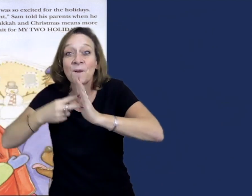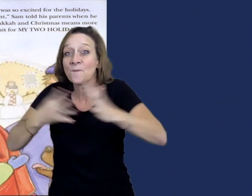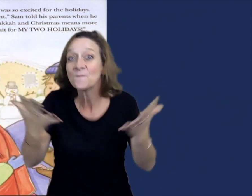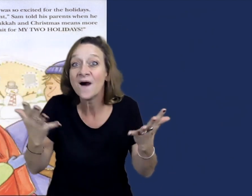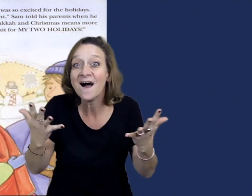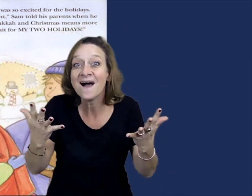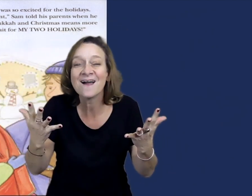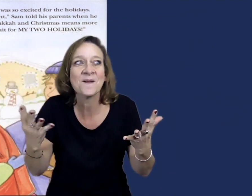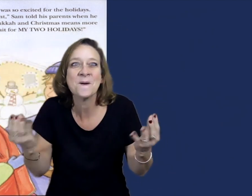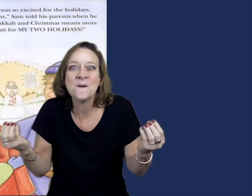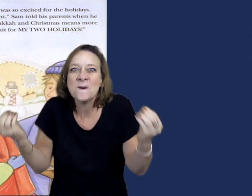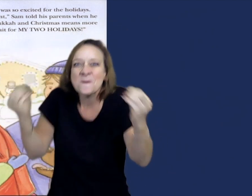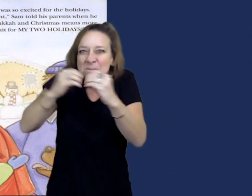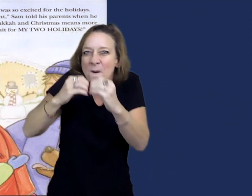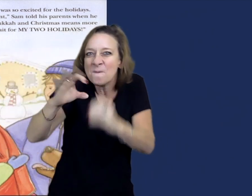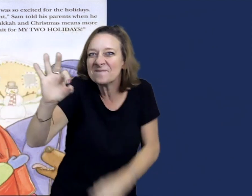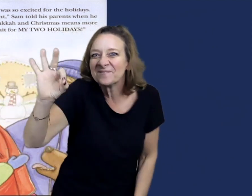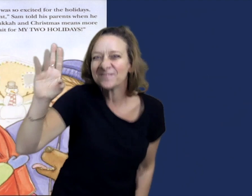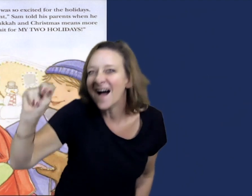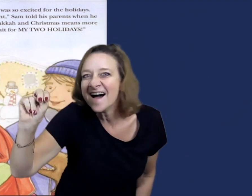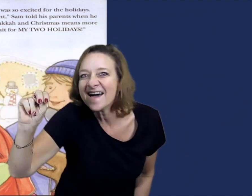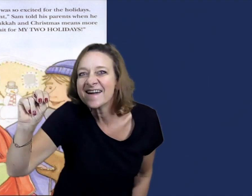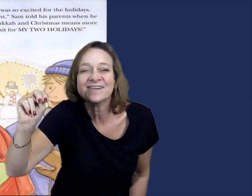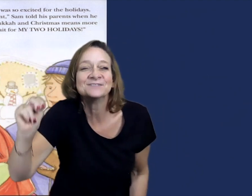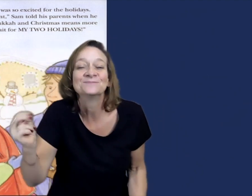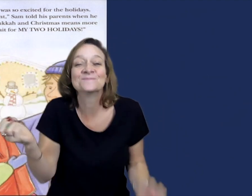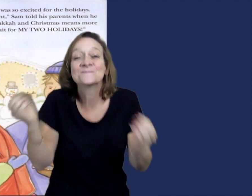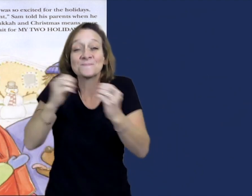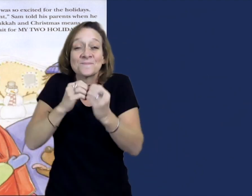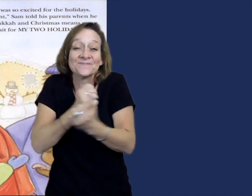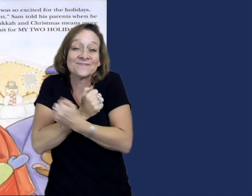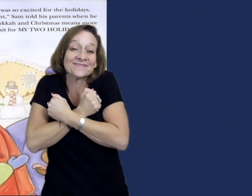and Christmas means more fun and lots of love.